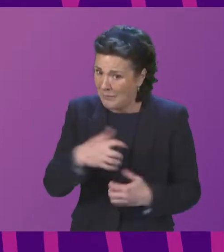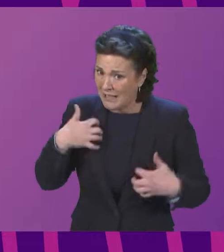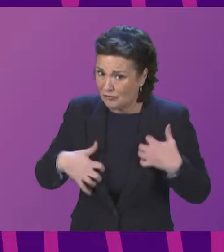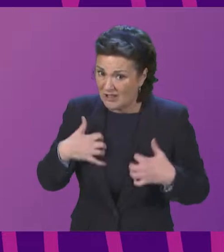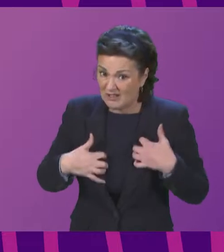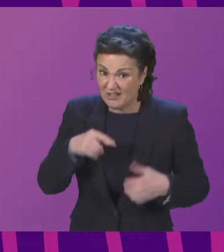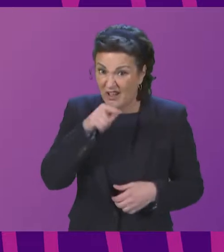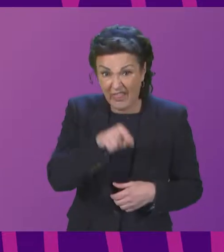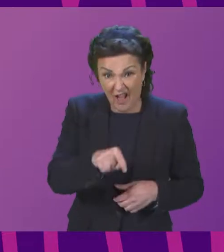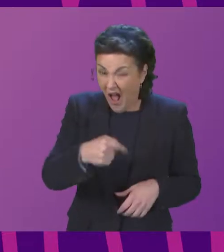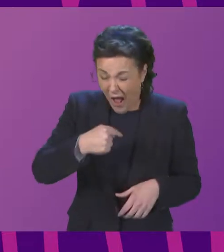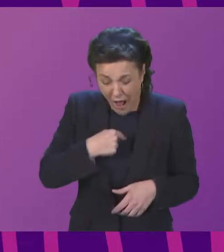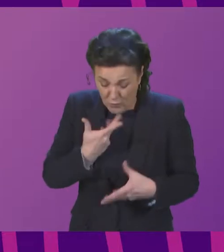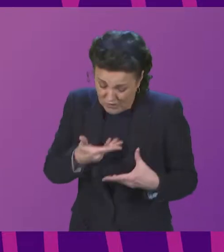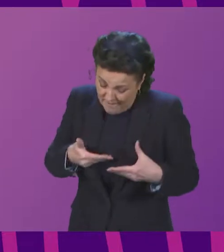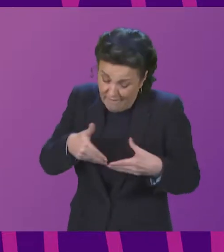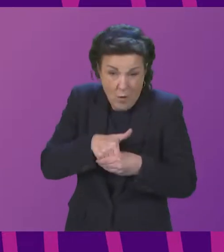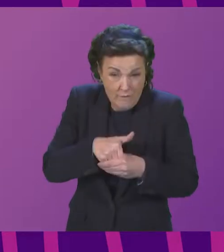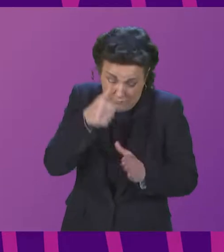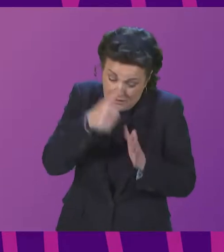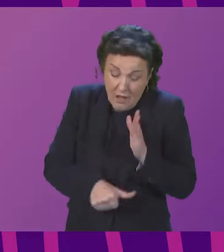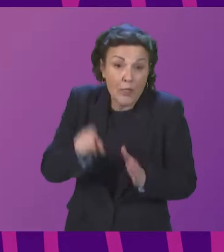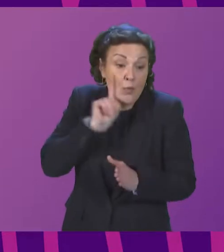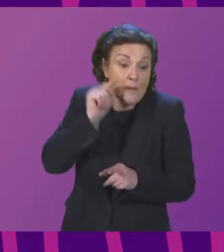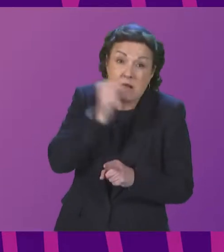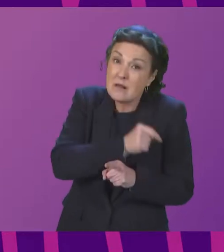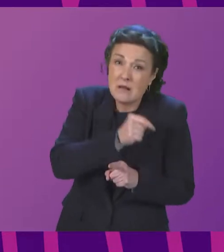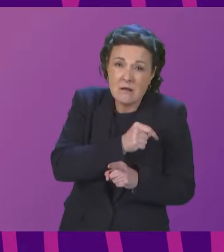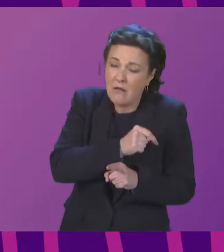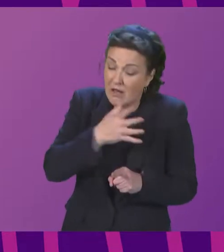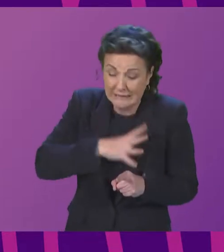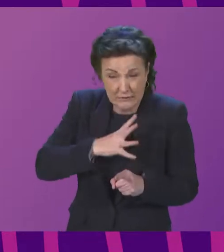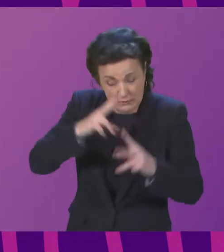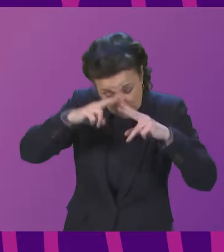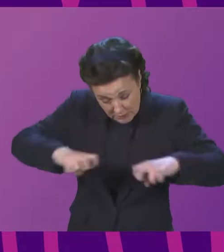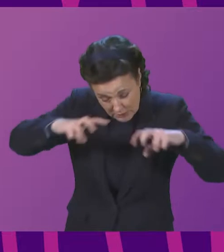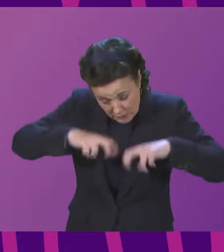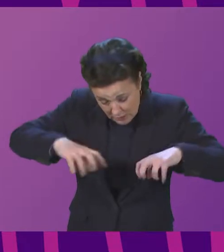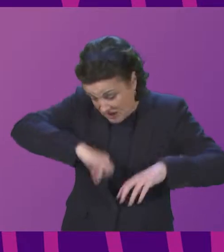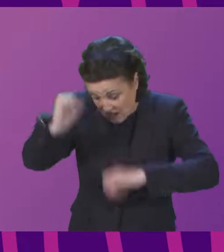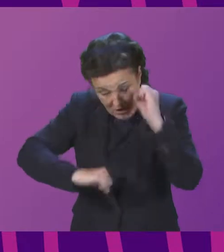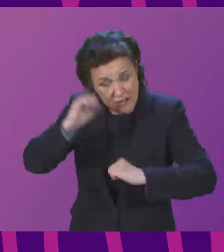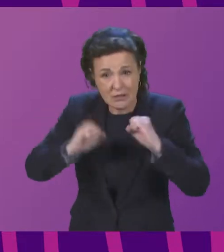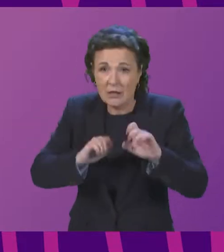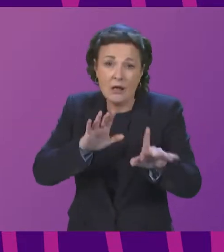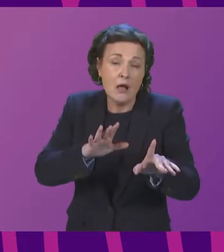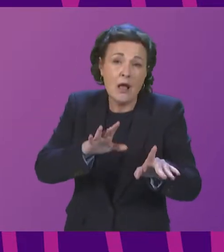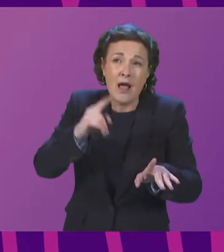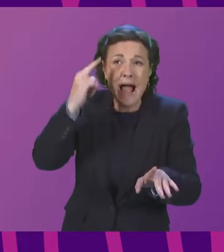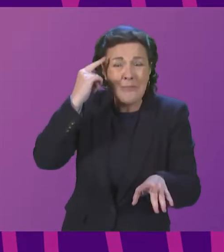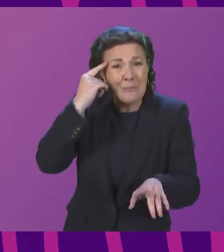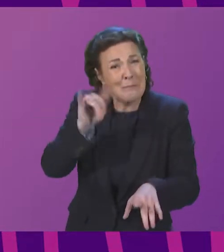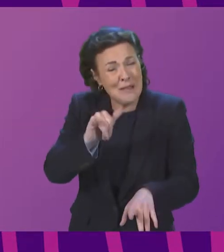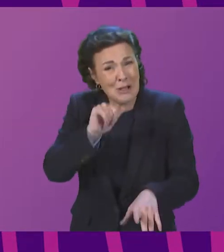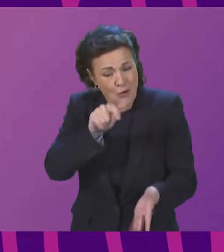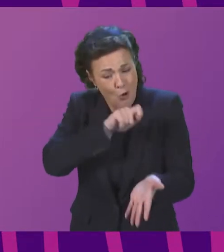who's been there from the very start with the mess once um it's really important that we get to the bottom of this and rather than write to the chief medical officer do you think we could